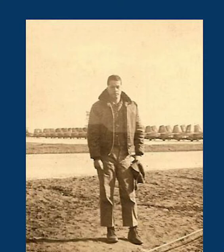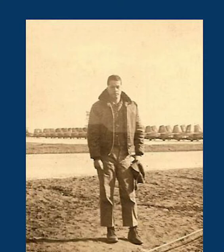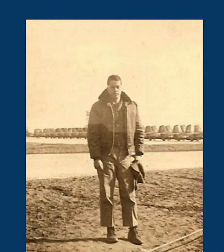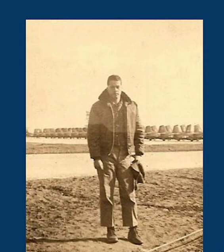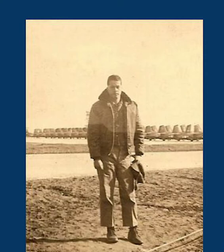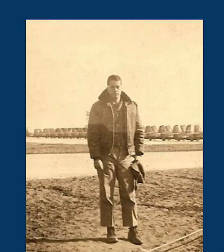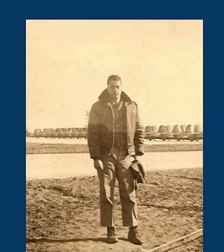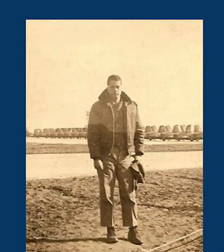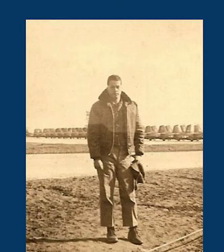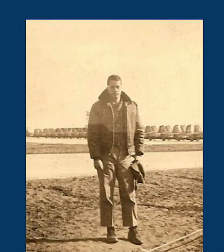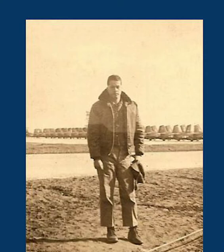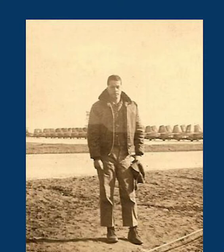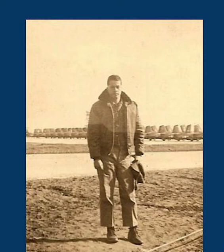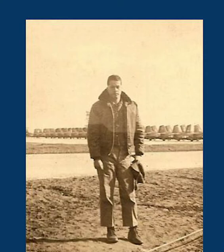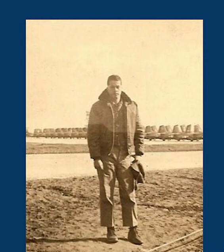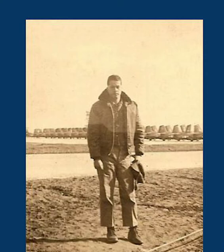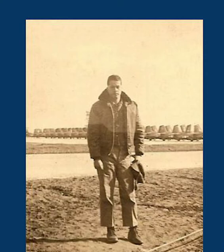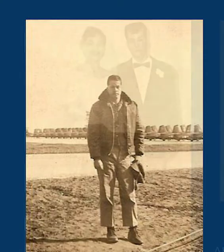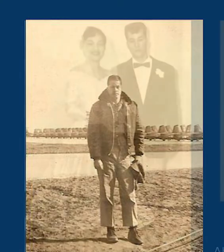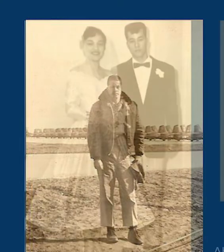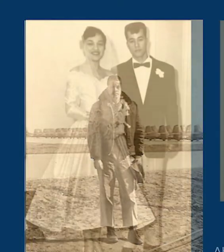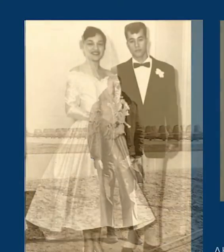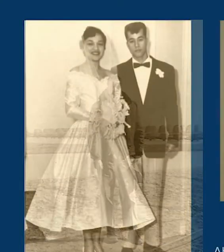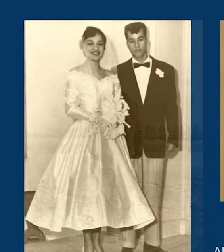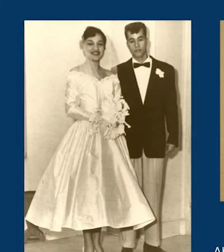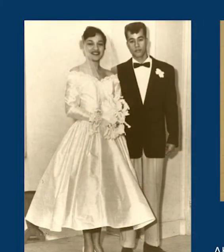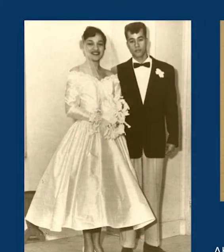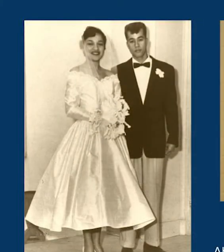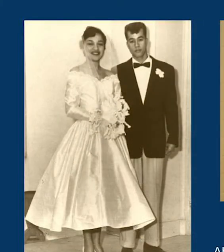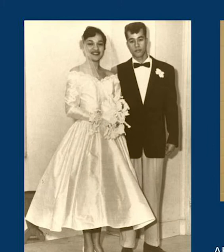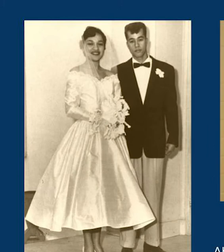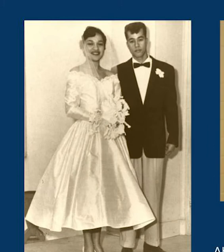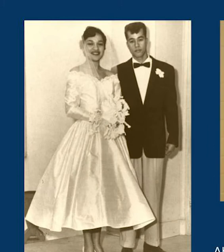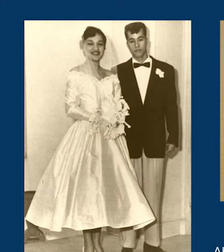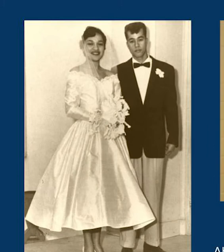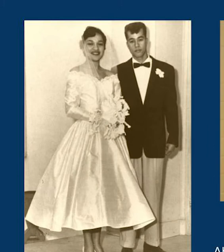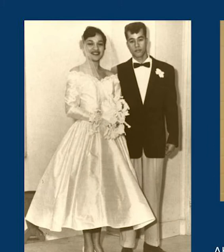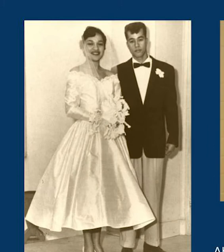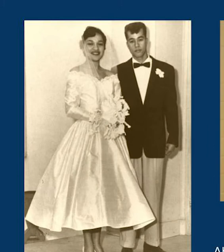father for 50 years. Both of my parents are still gratefully alive.